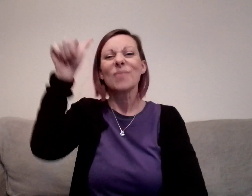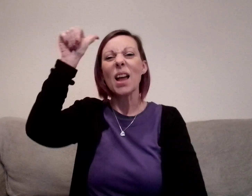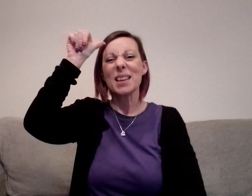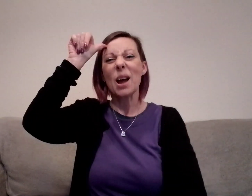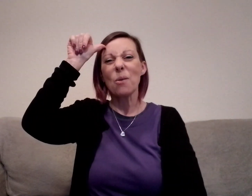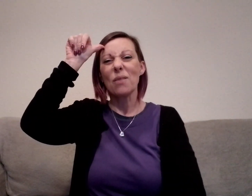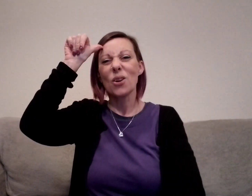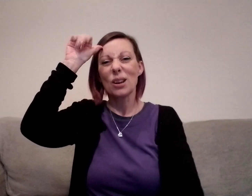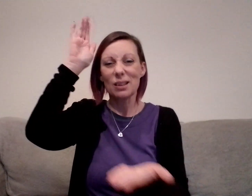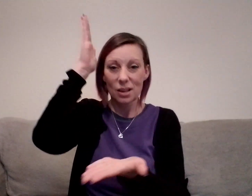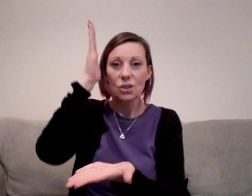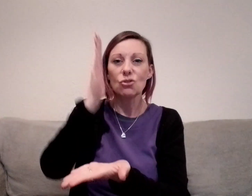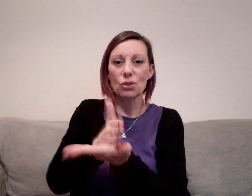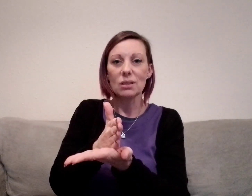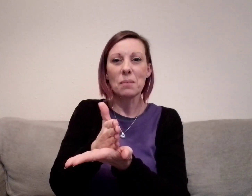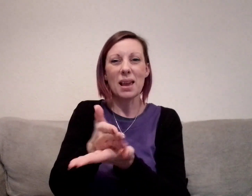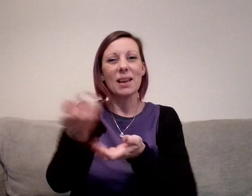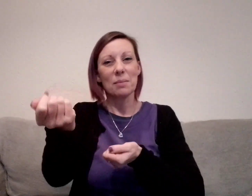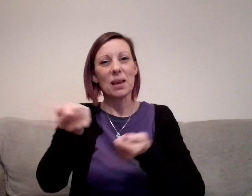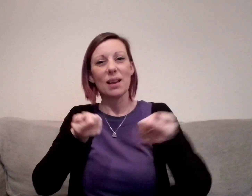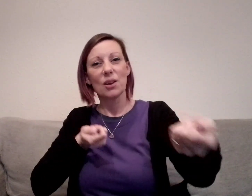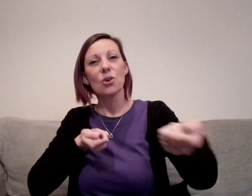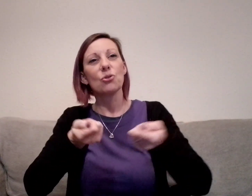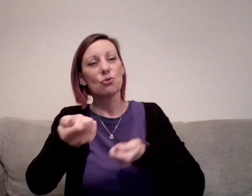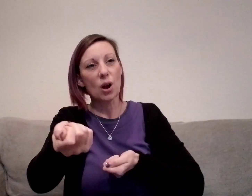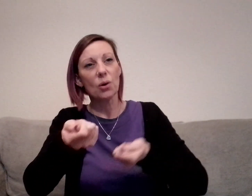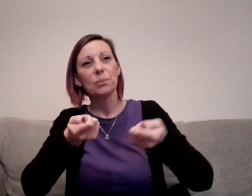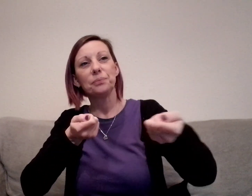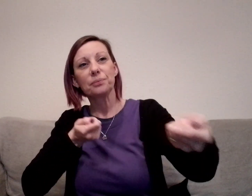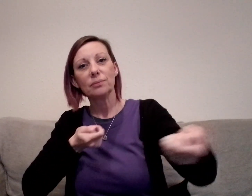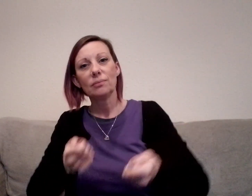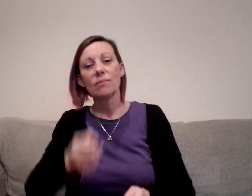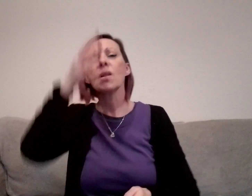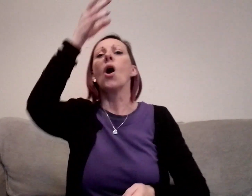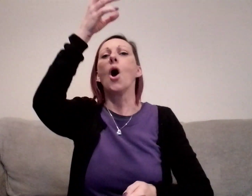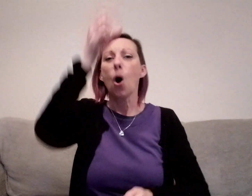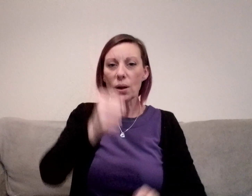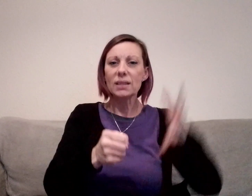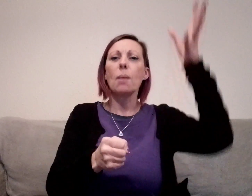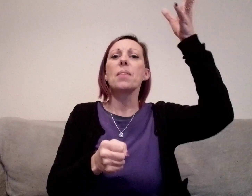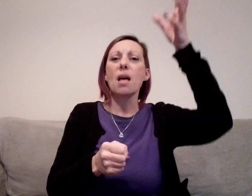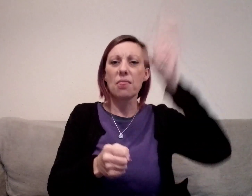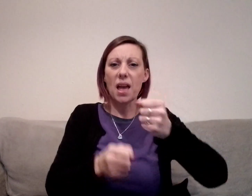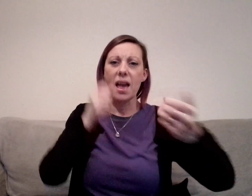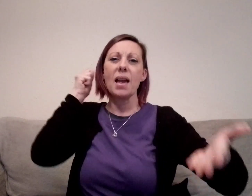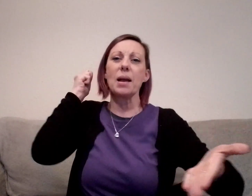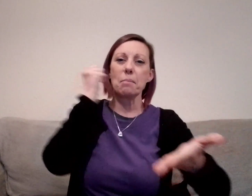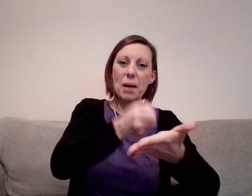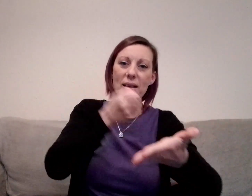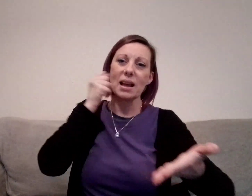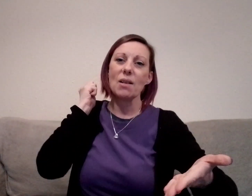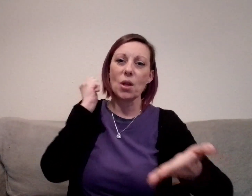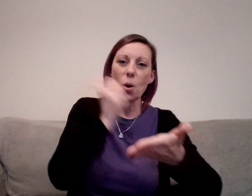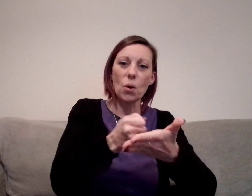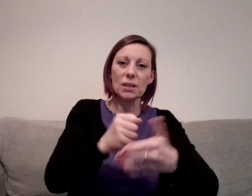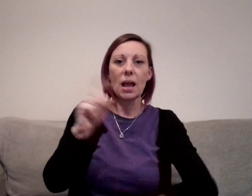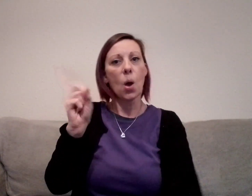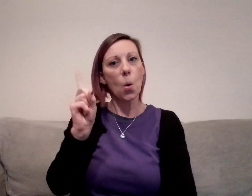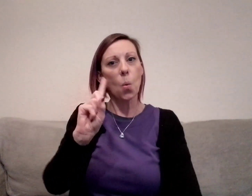now I've got it Trust me, I'm in control Hoist at the thing and now know what's it